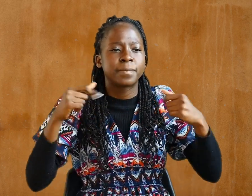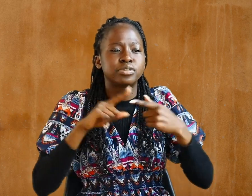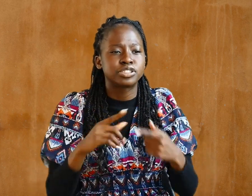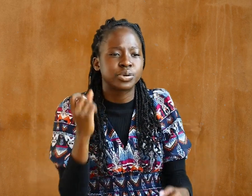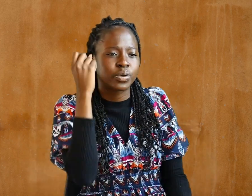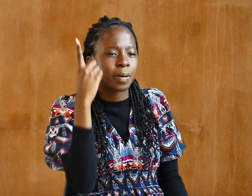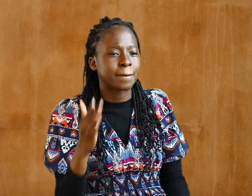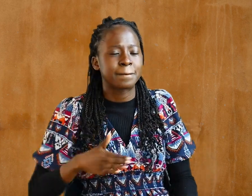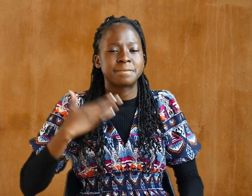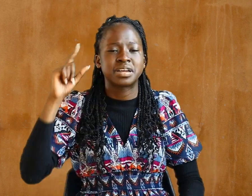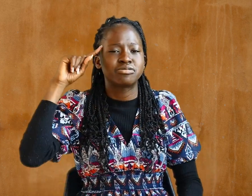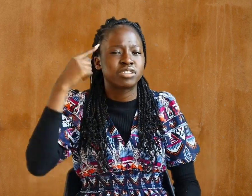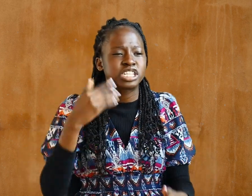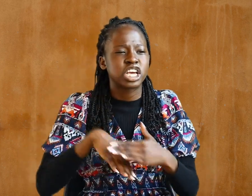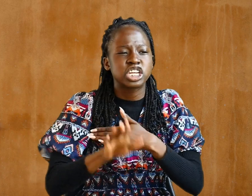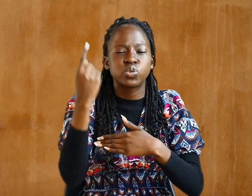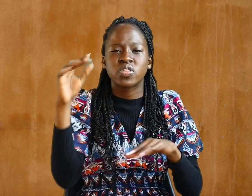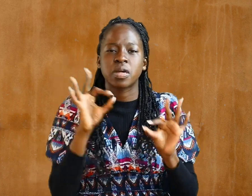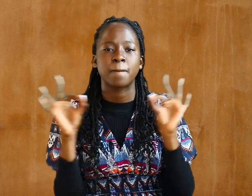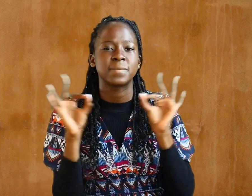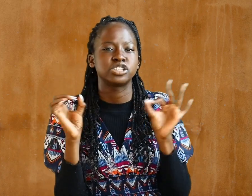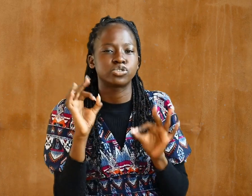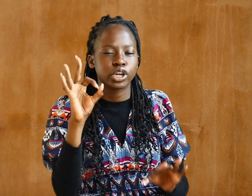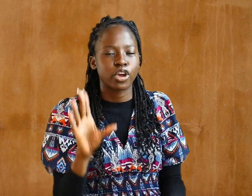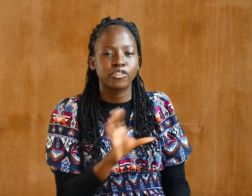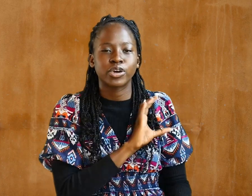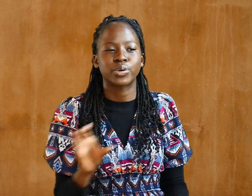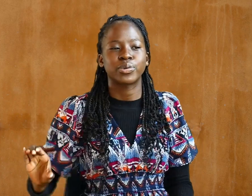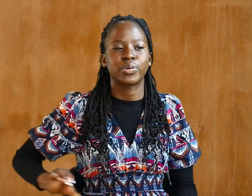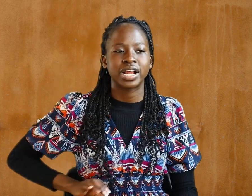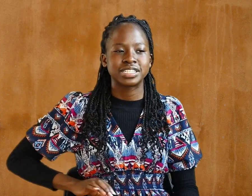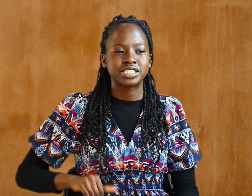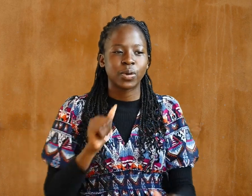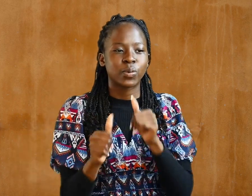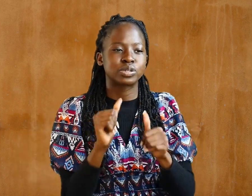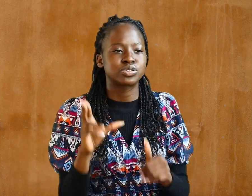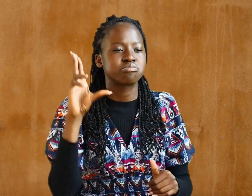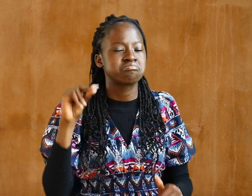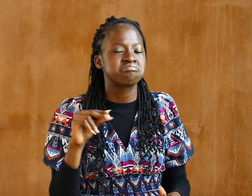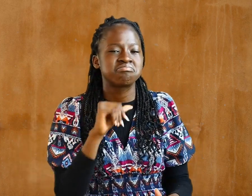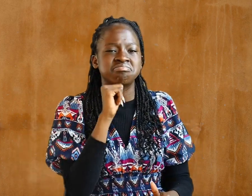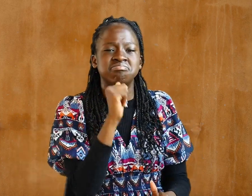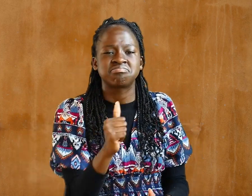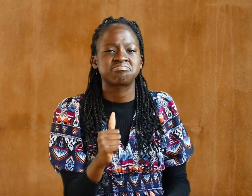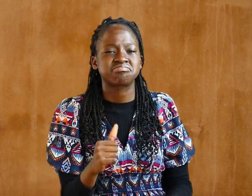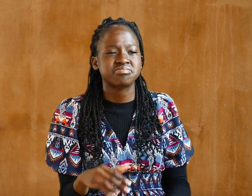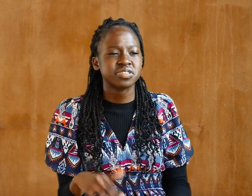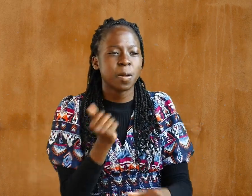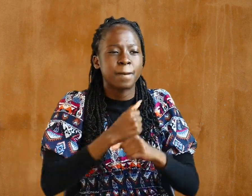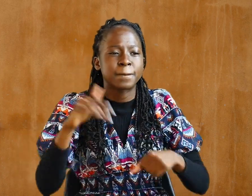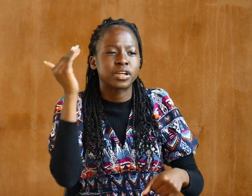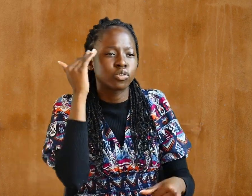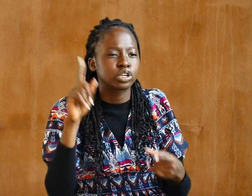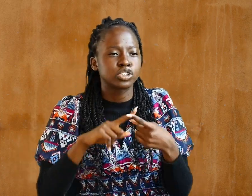insight into the mystery of Christ, which was not made known to people in other generations,